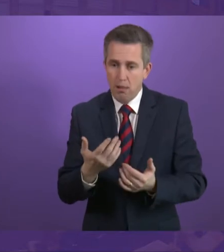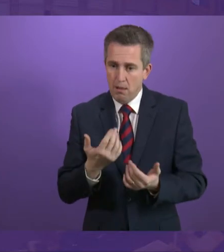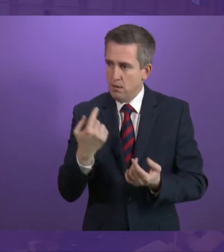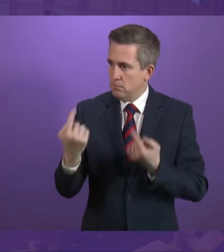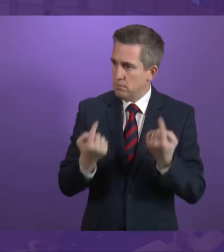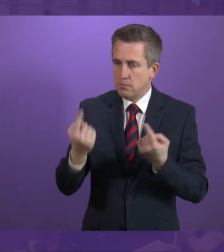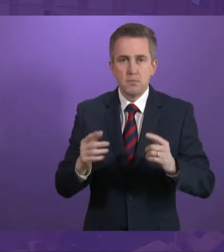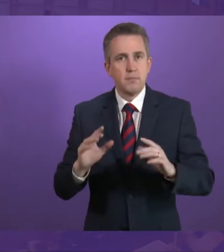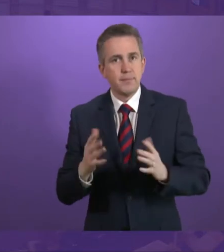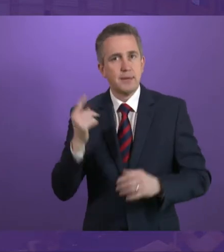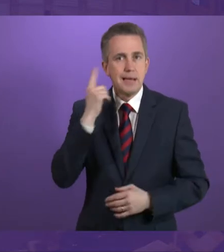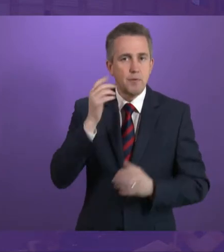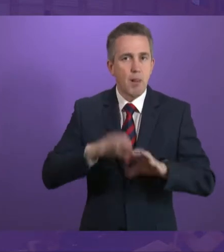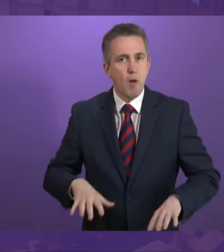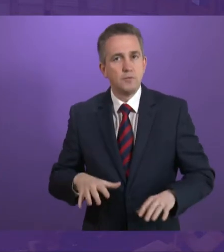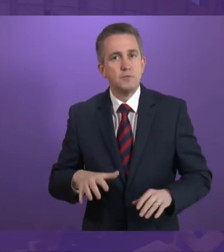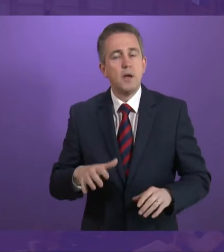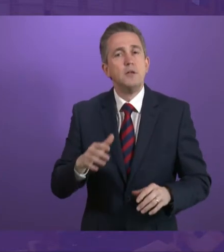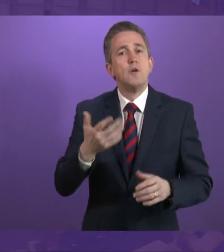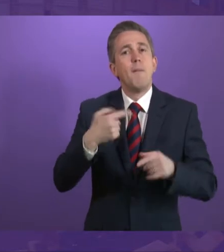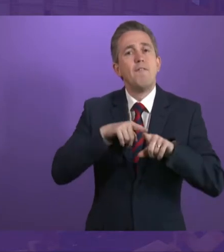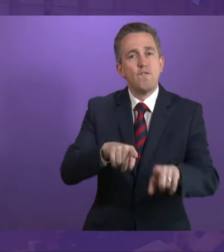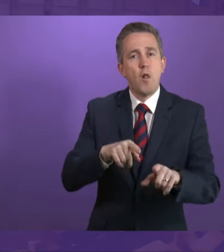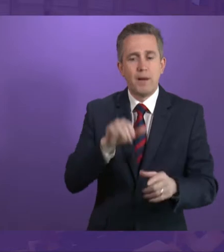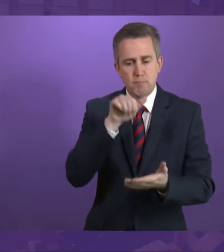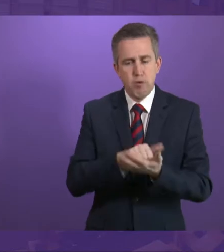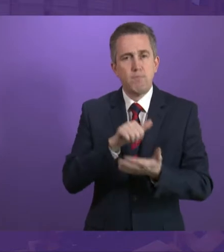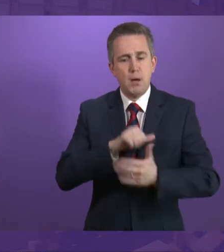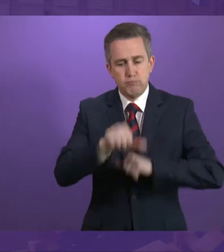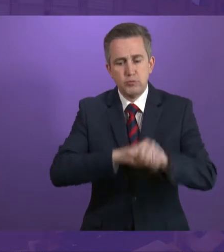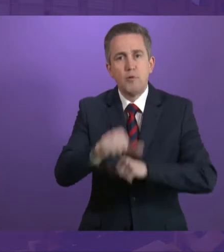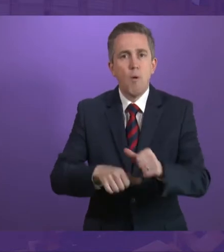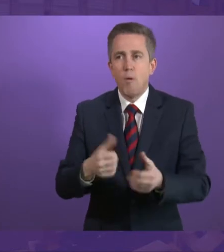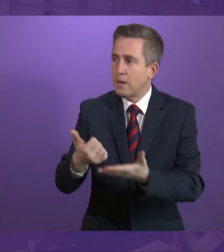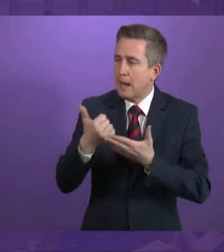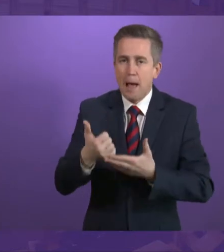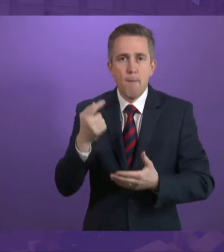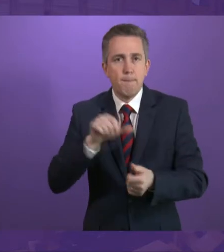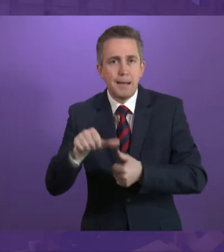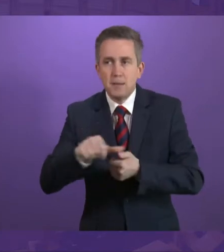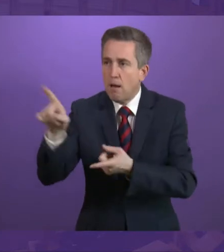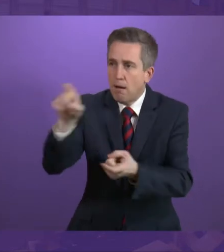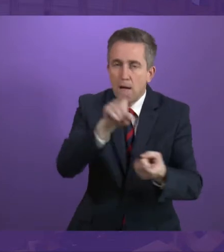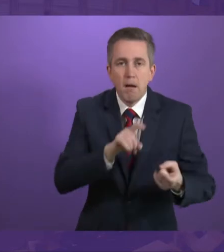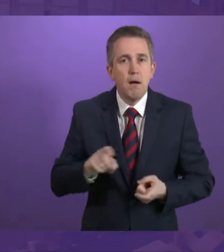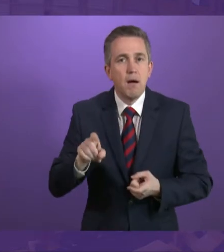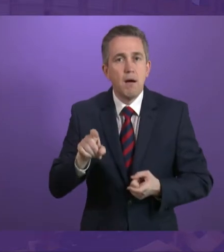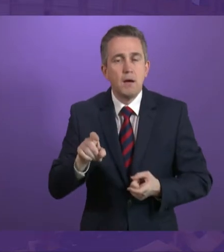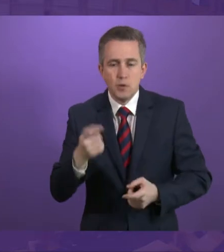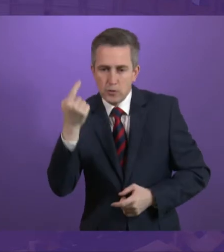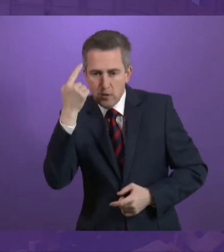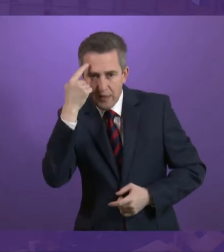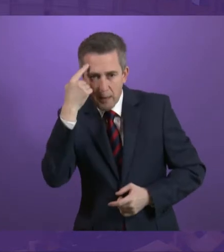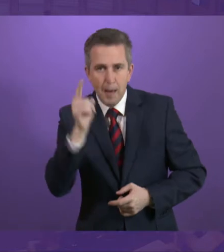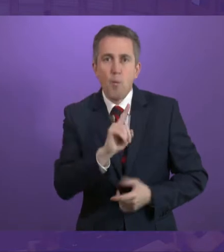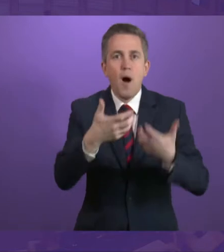is. With some basic principles, hearing access is influenced by the venue. The facilities or the equipment made available,